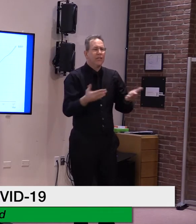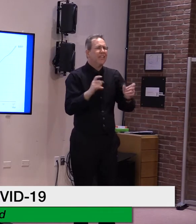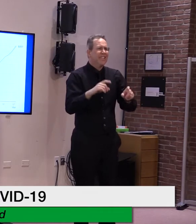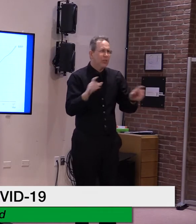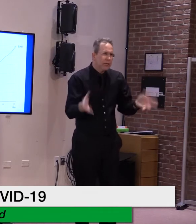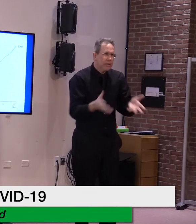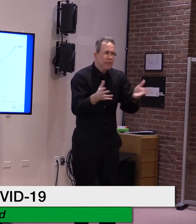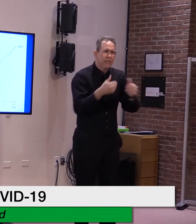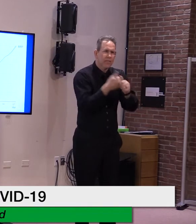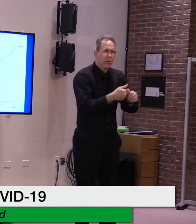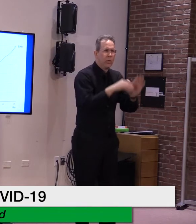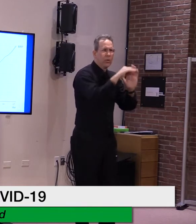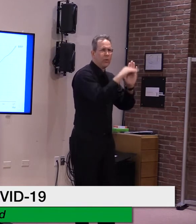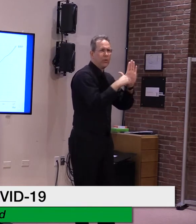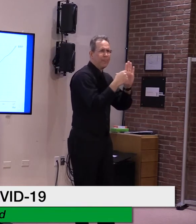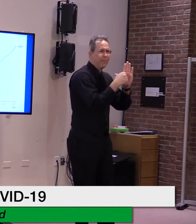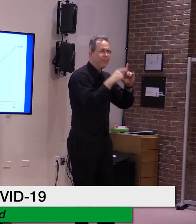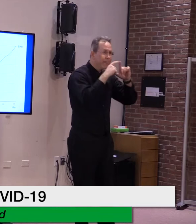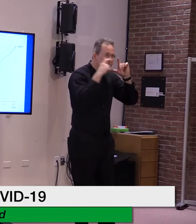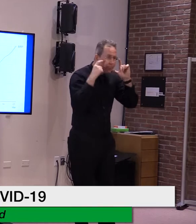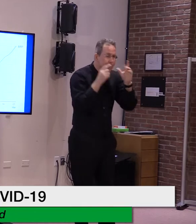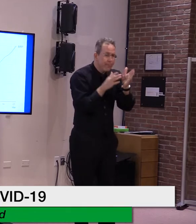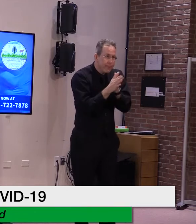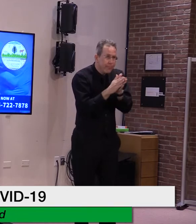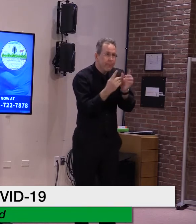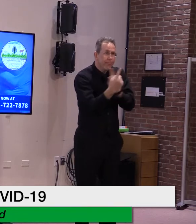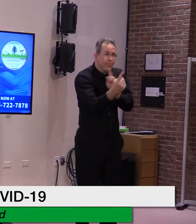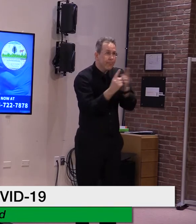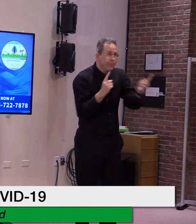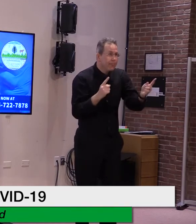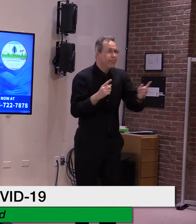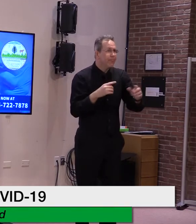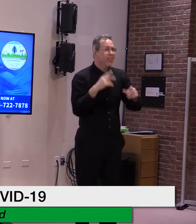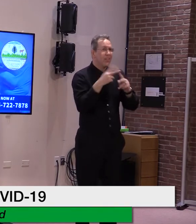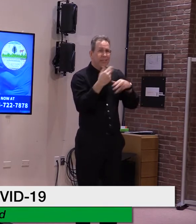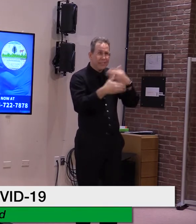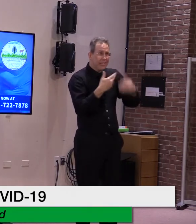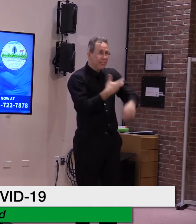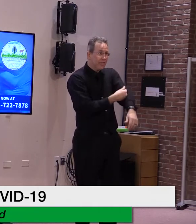when it's our turn. And at this time, I'll turn it over to Secretary Smith.